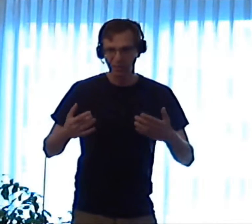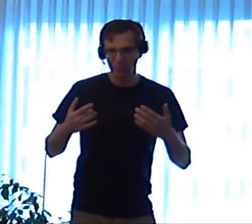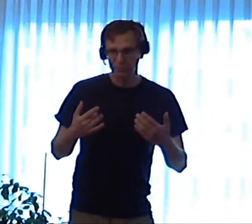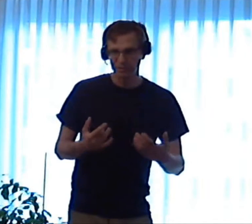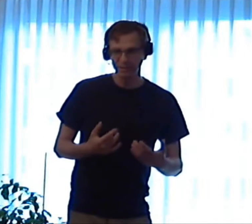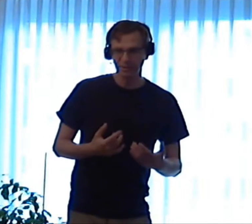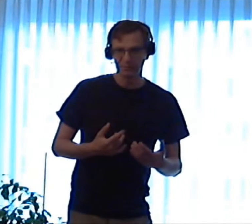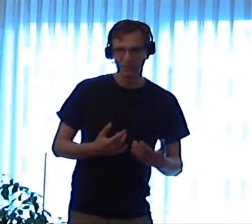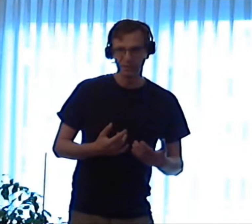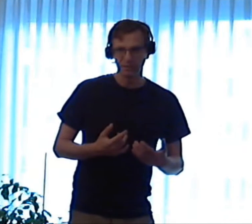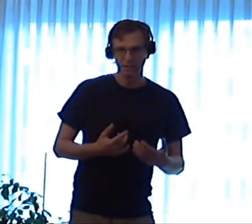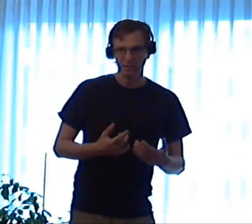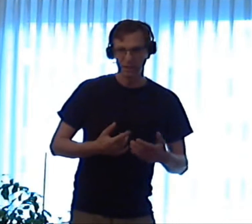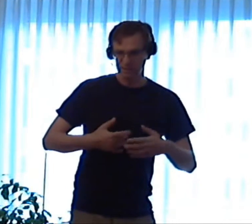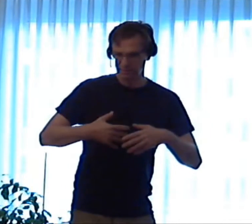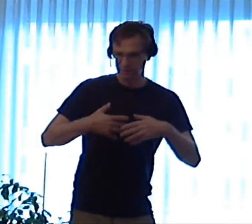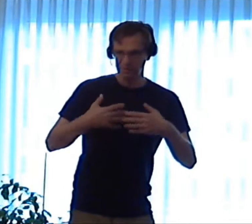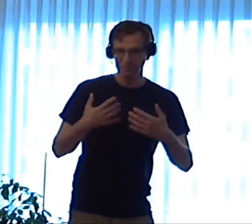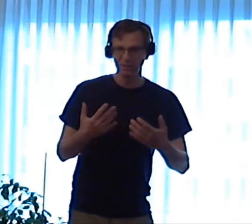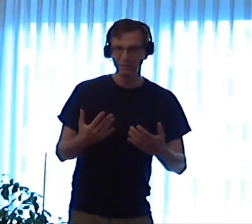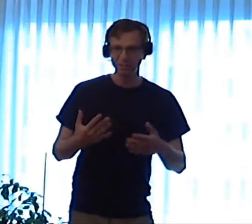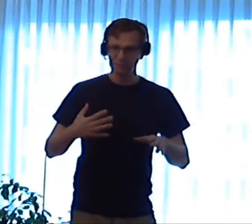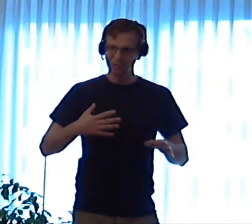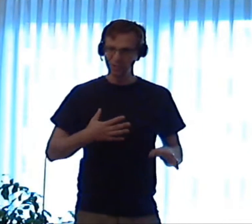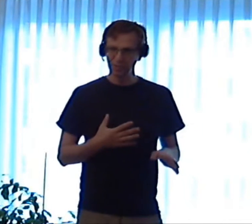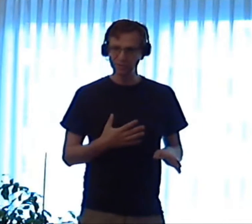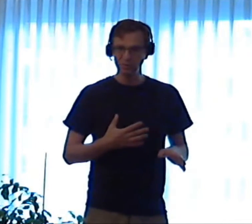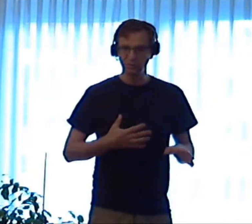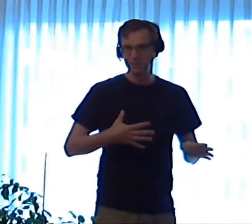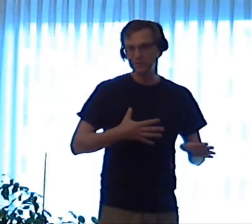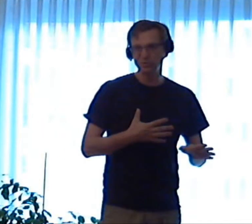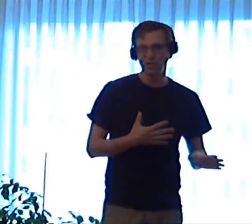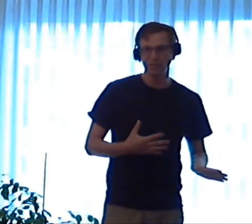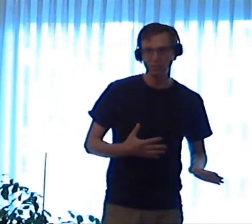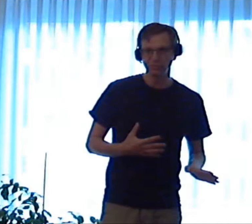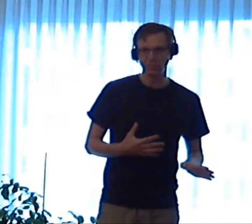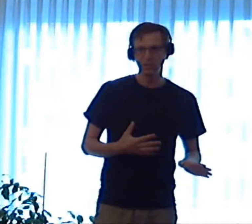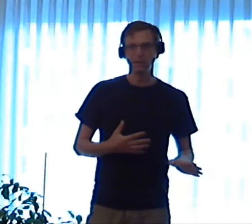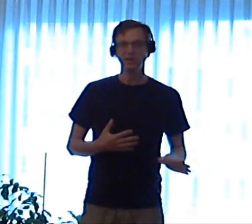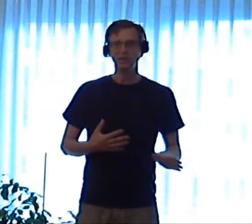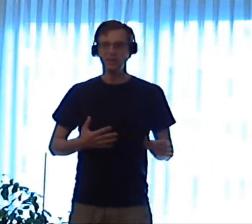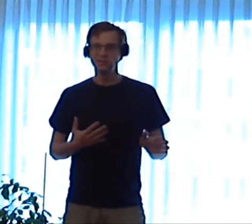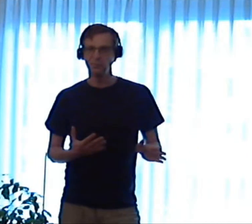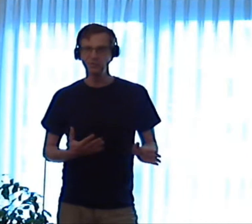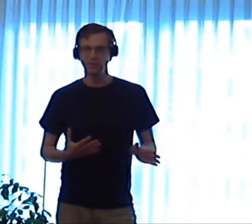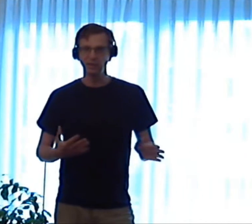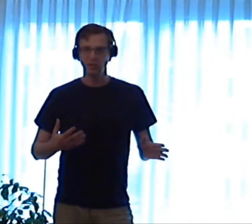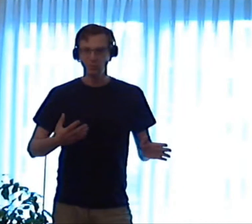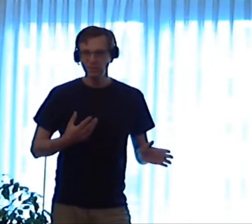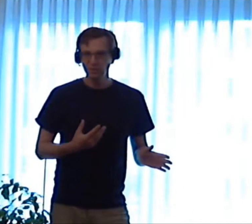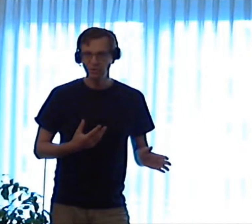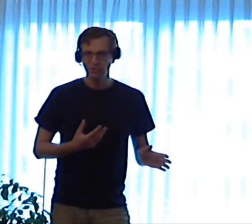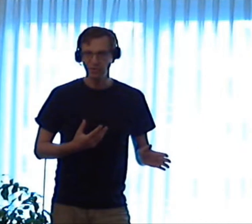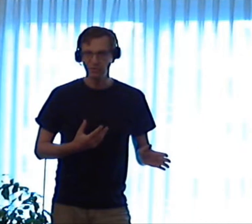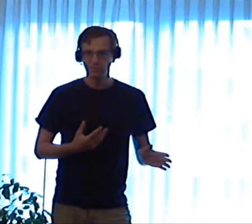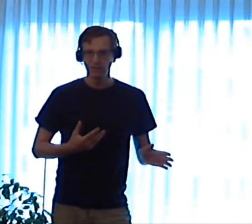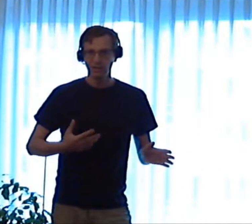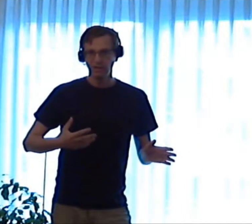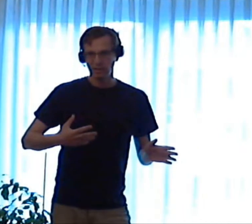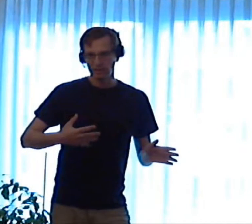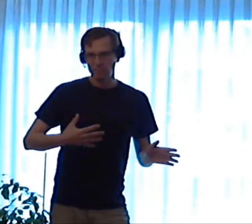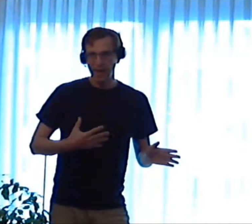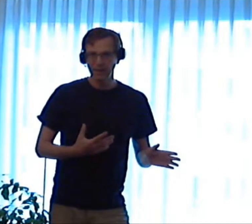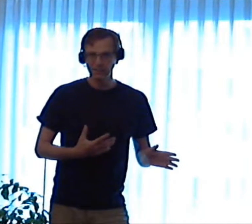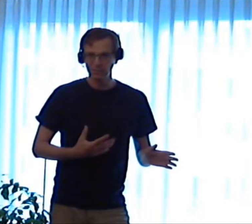As they represent something, it's when something comes up that triggers you or makes you feel uncomfortable, it is something within yourself,